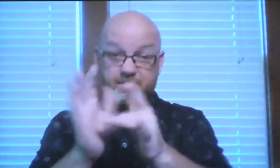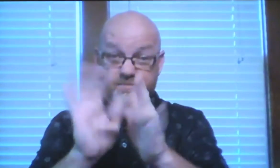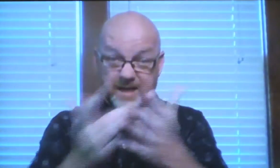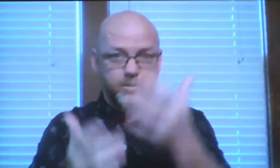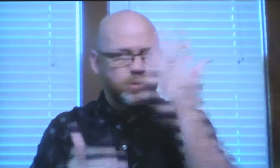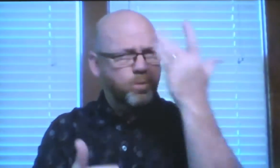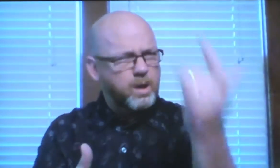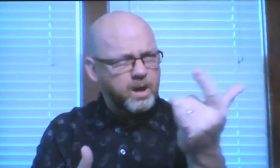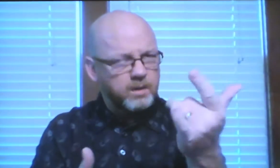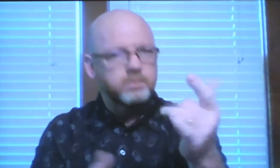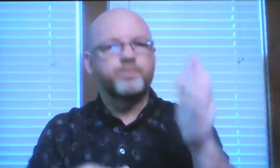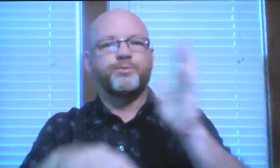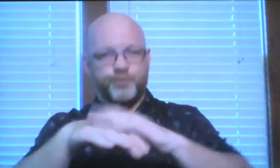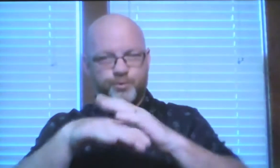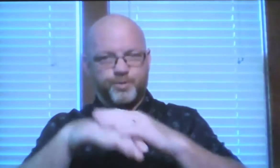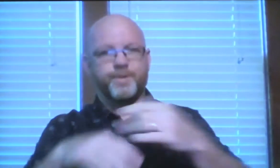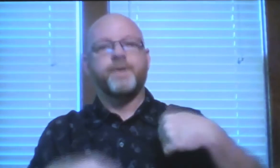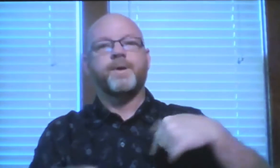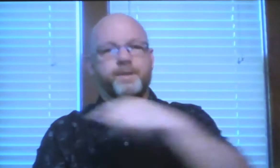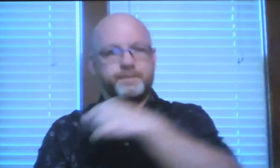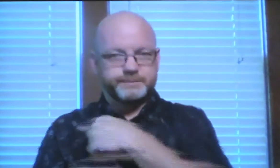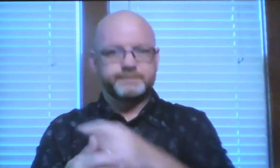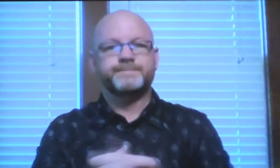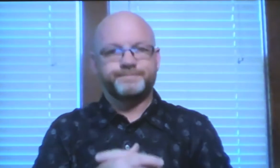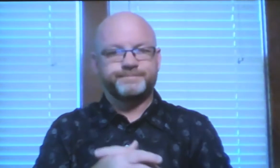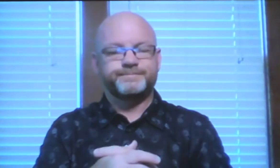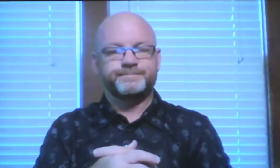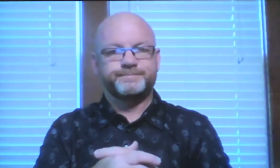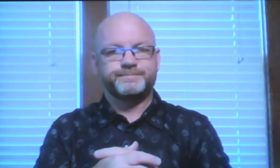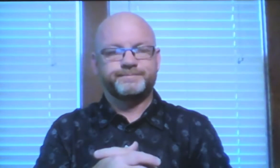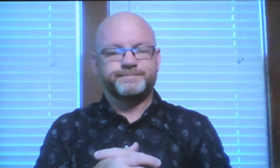God gives that same message to us in the Bible. He's warning us.